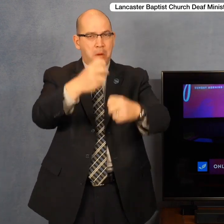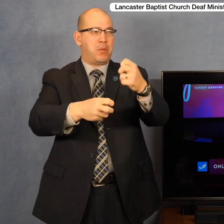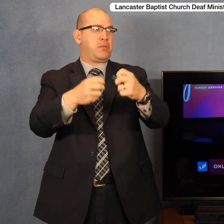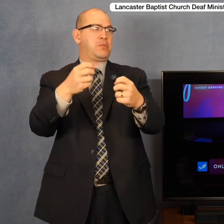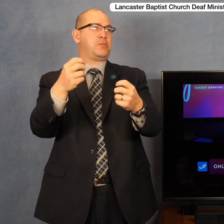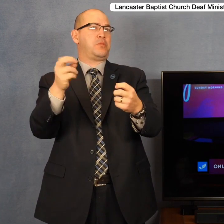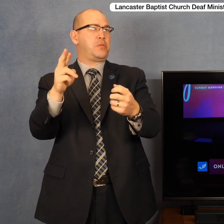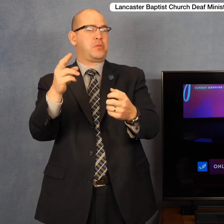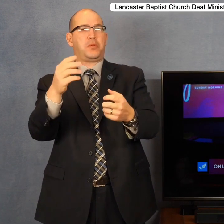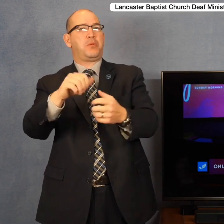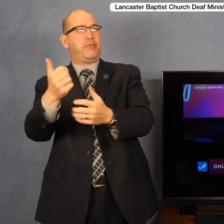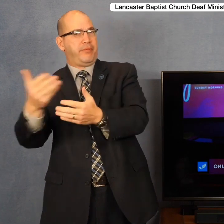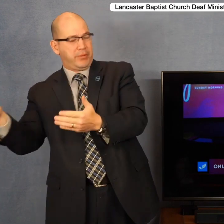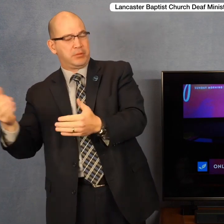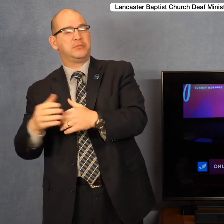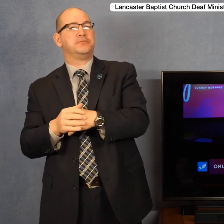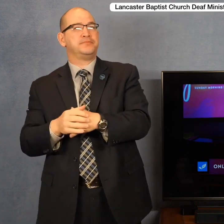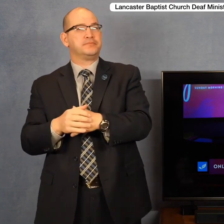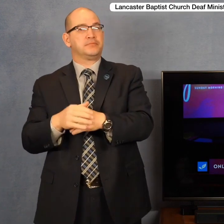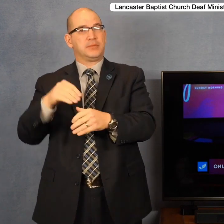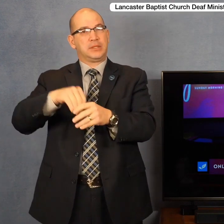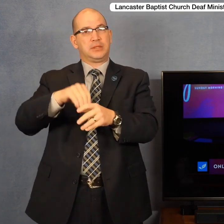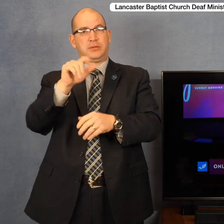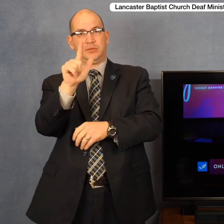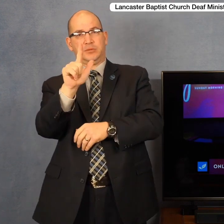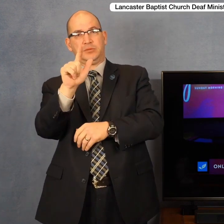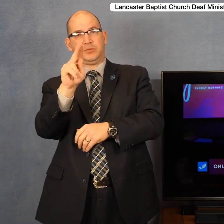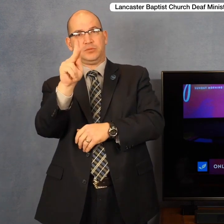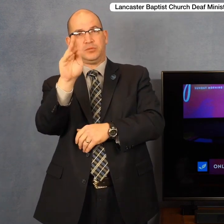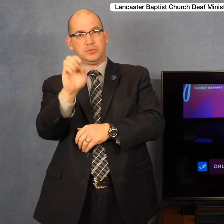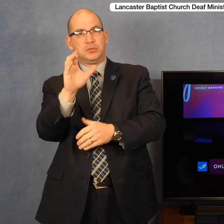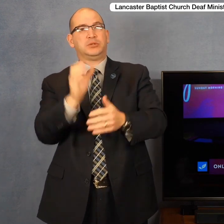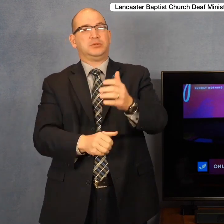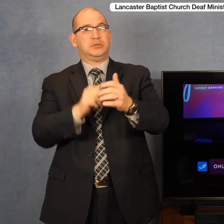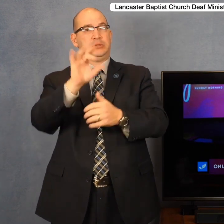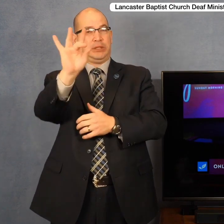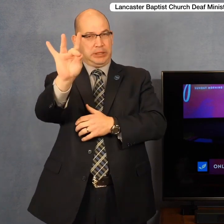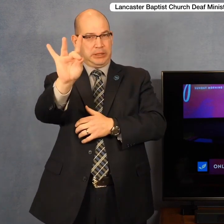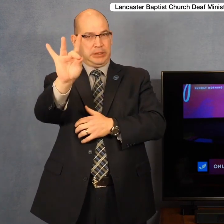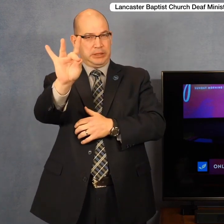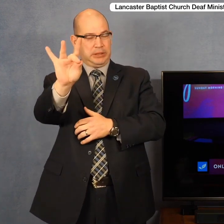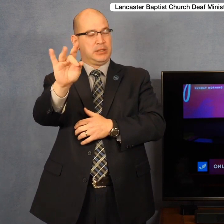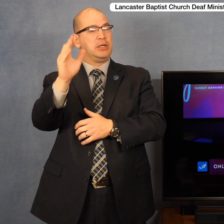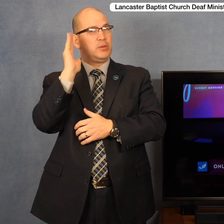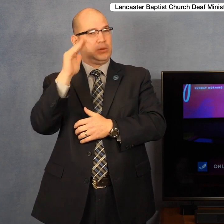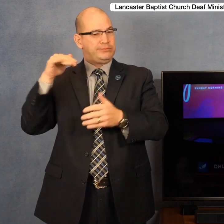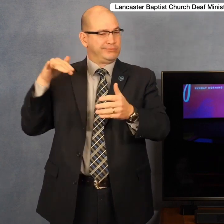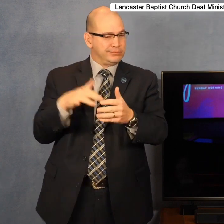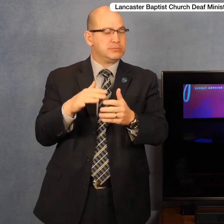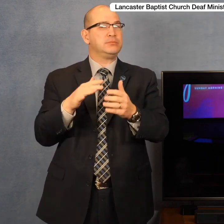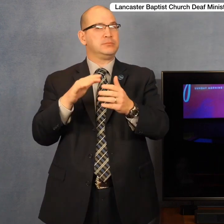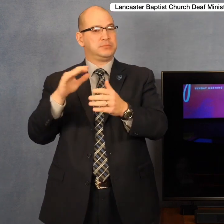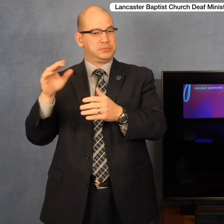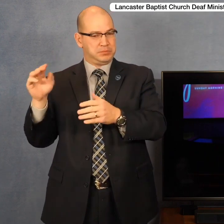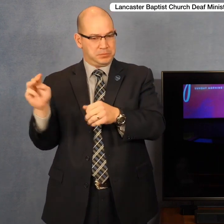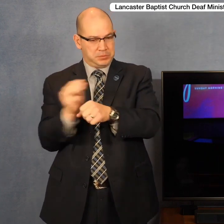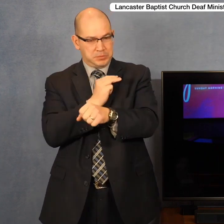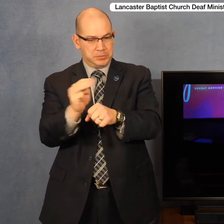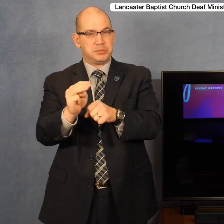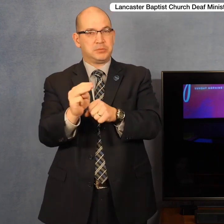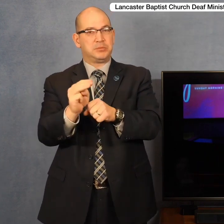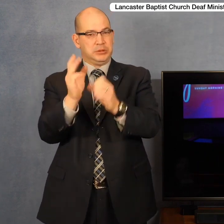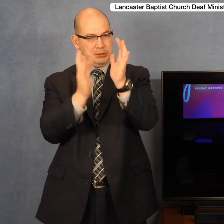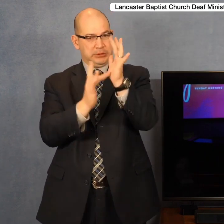chapter 8, and we're going to turn to Luke 8 and study this morning the Galilean ministry of our Lord Jesus Christ. Verse